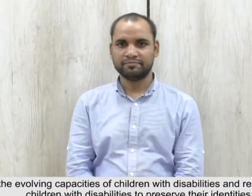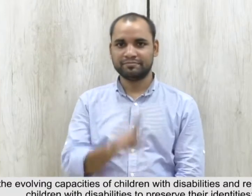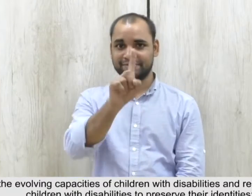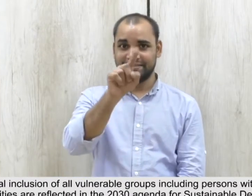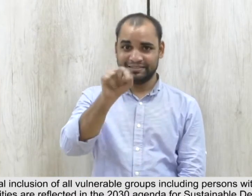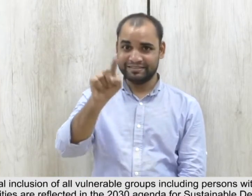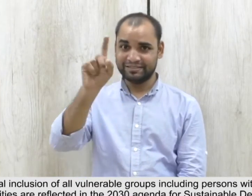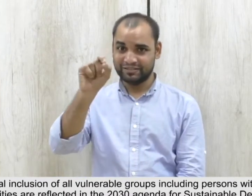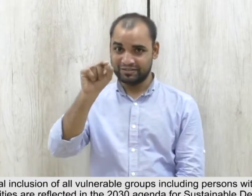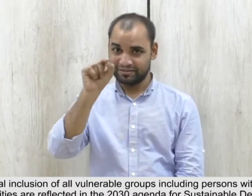1.10.